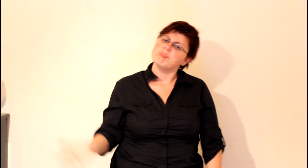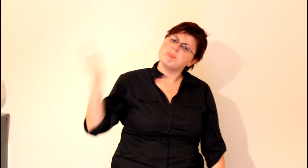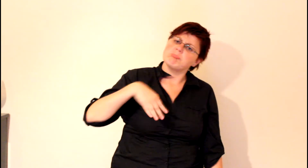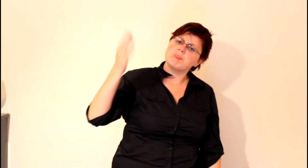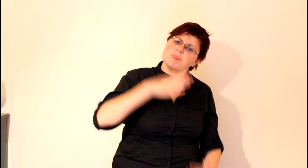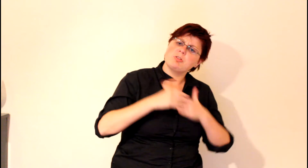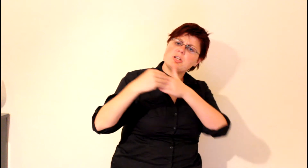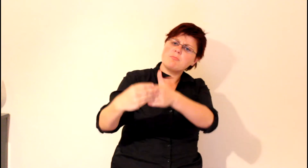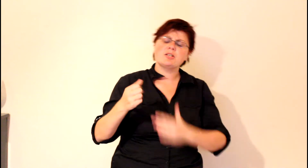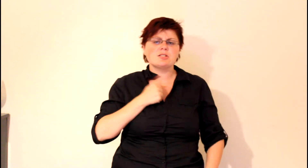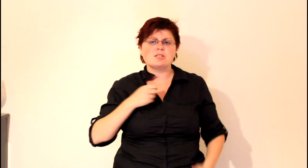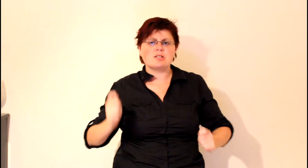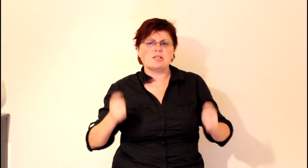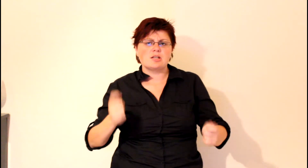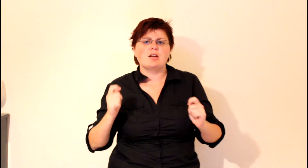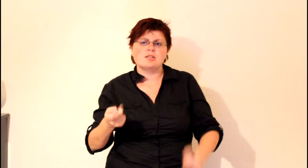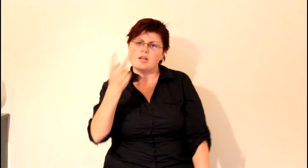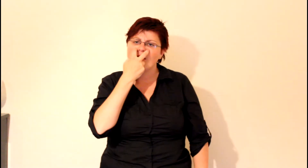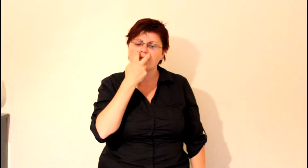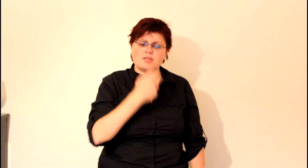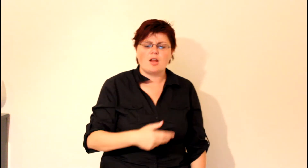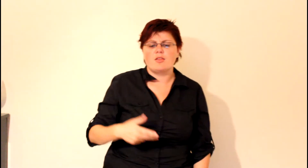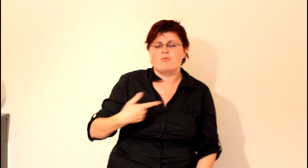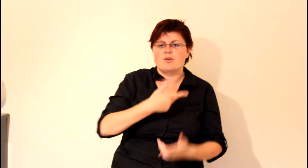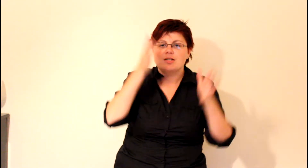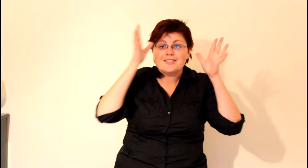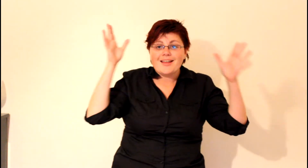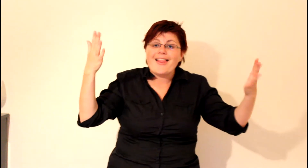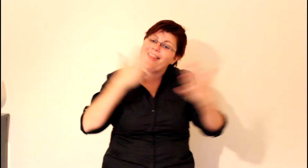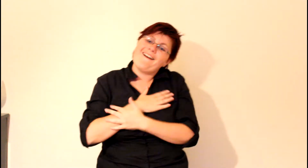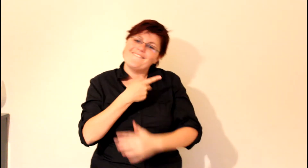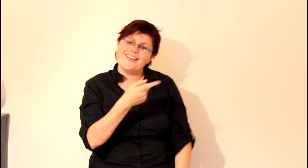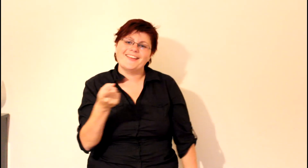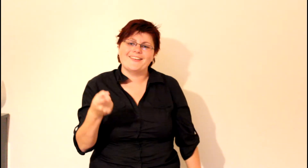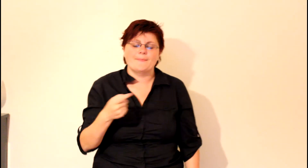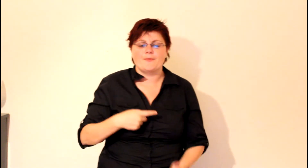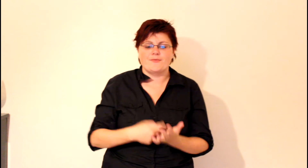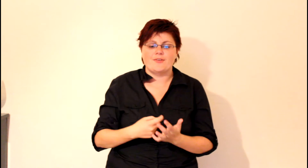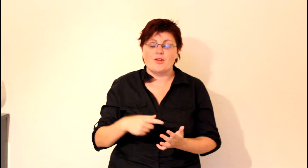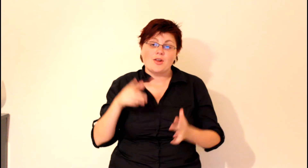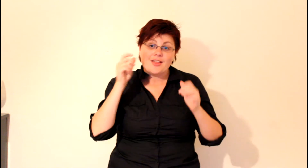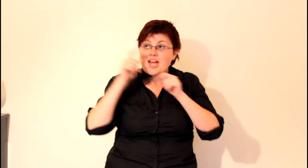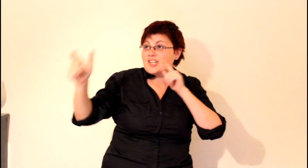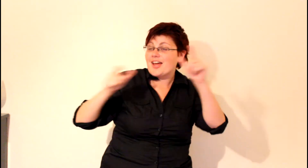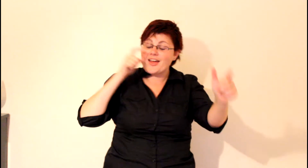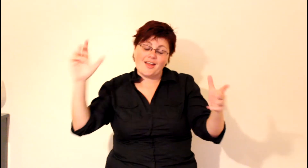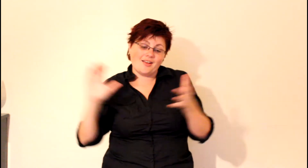won't you need my sleigh tonight? Then all the reindeer loved him as they shouted out with glee,